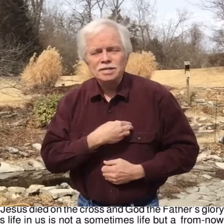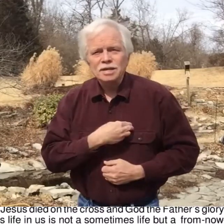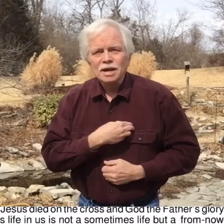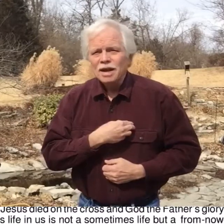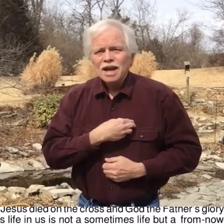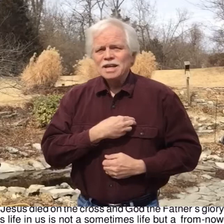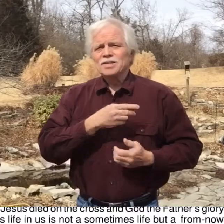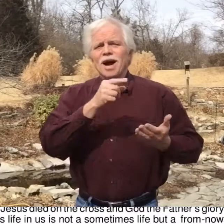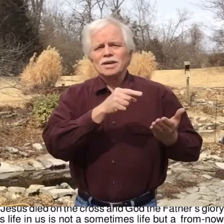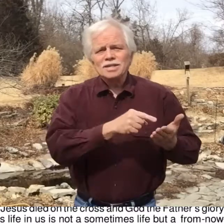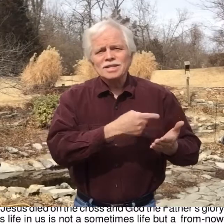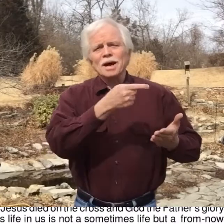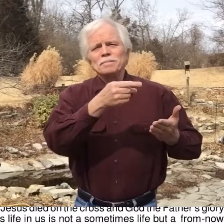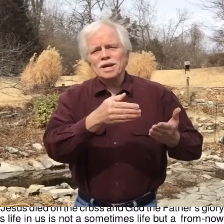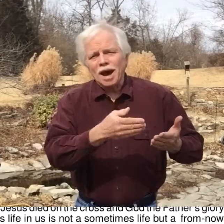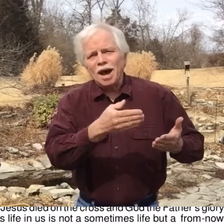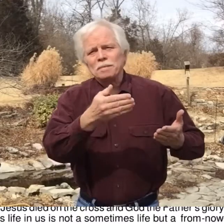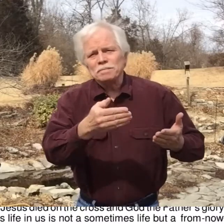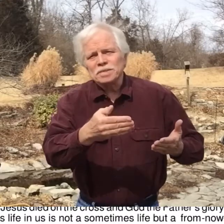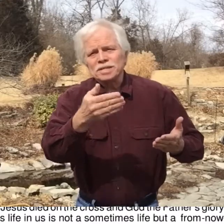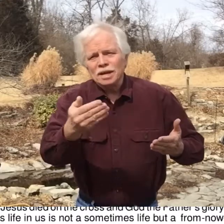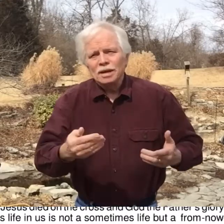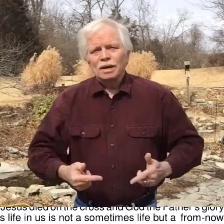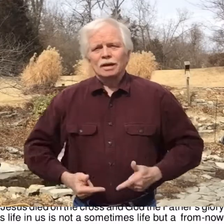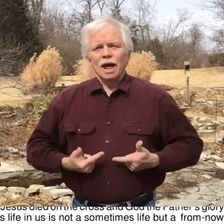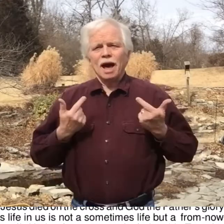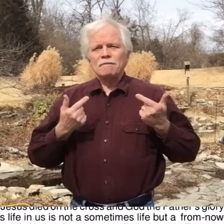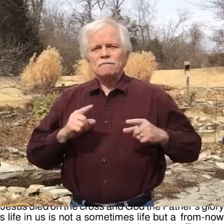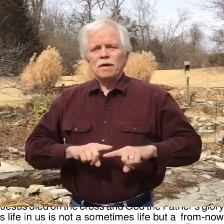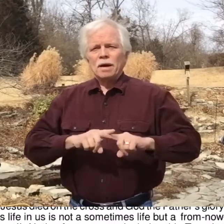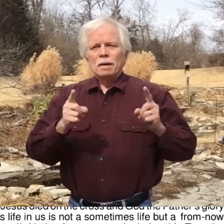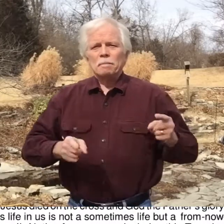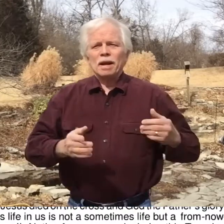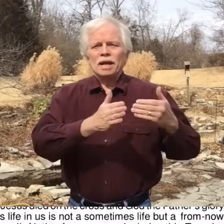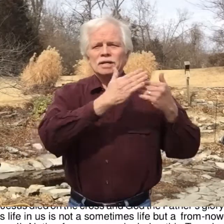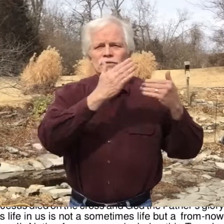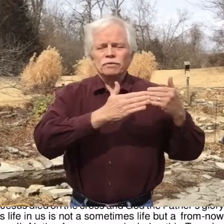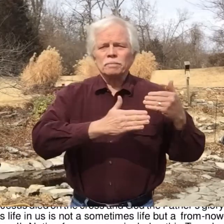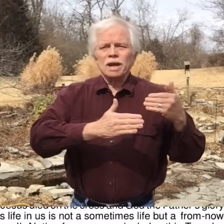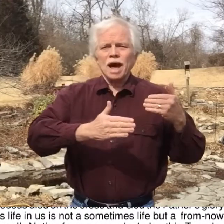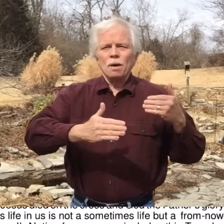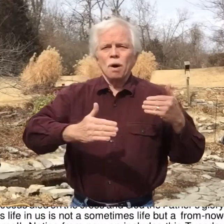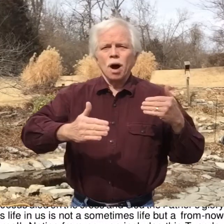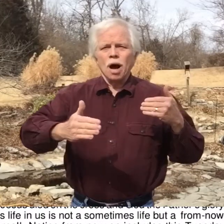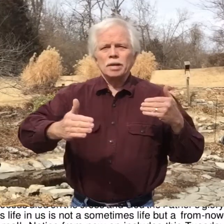is not sometimes life, but it is from now on